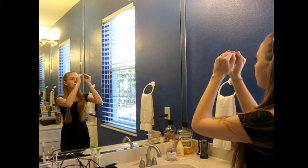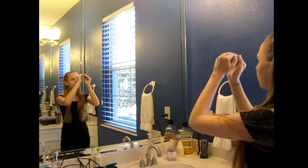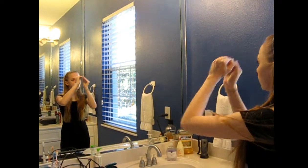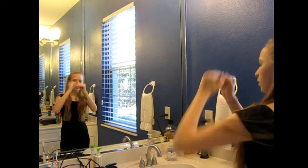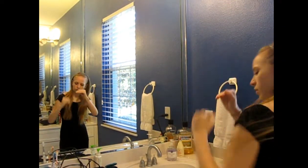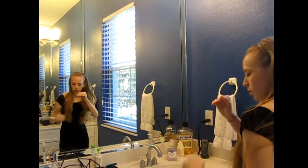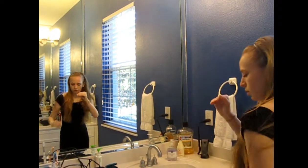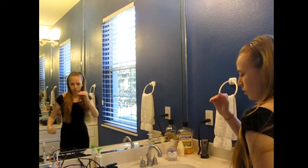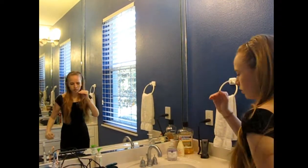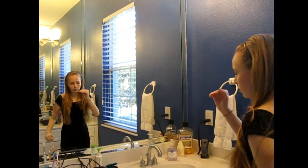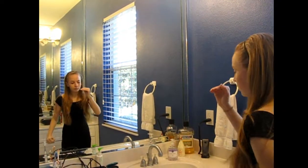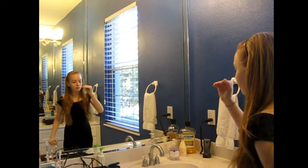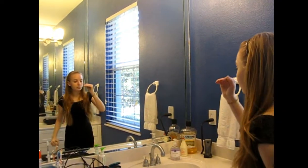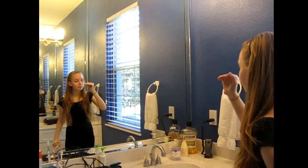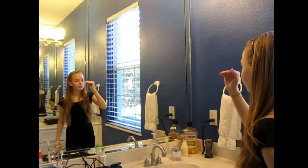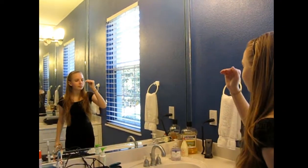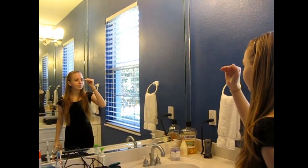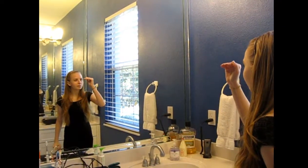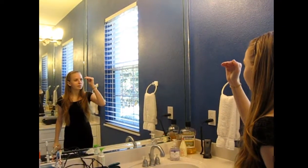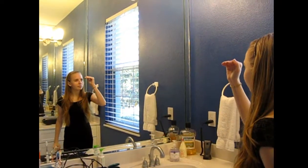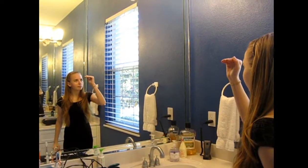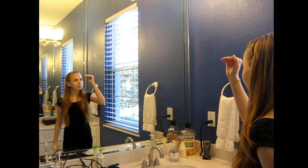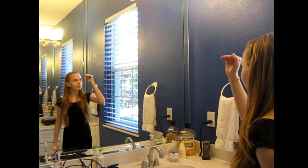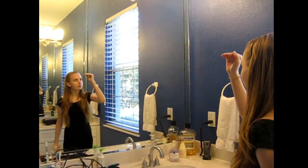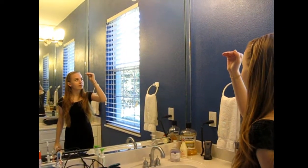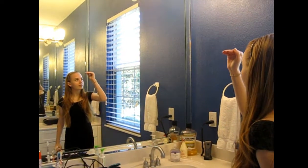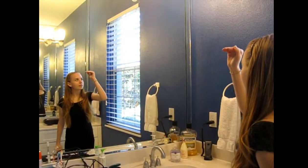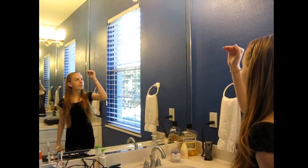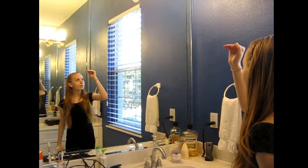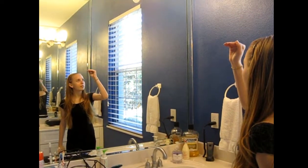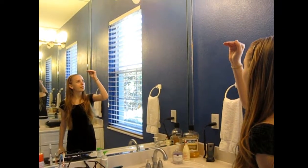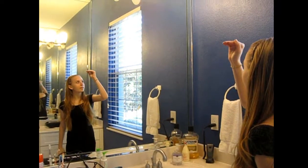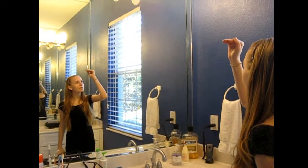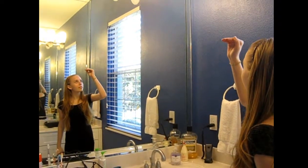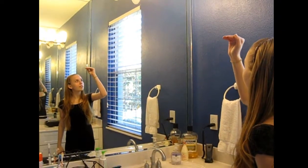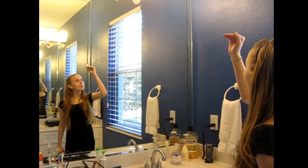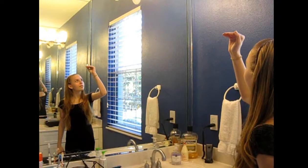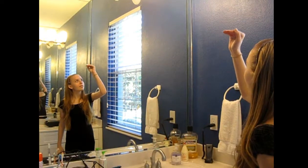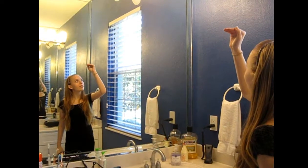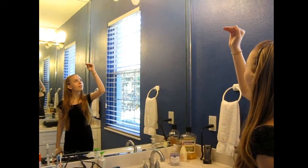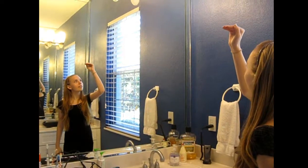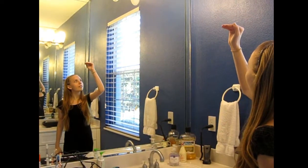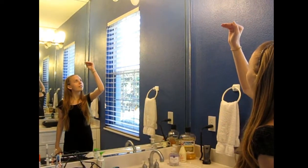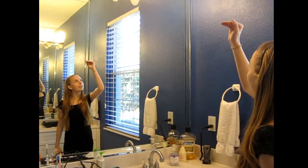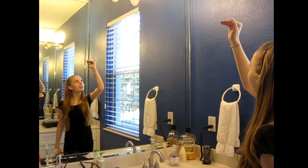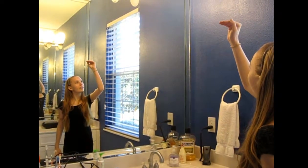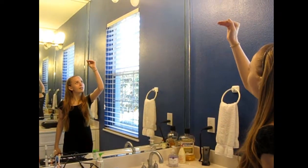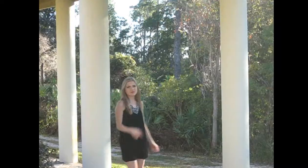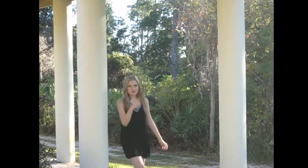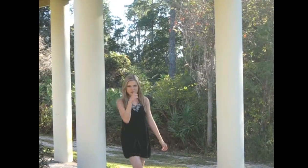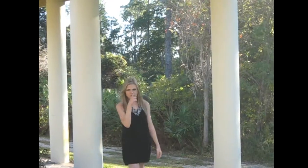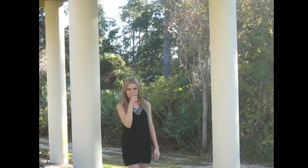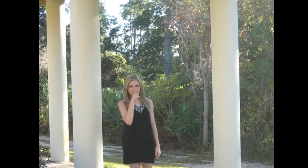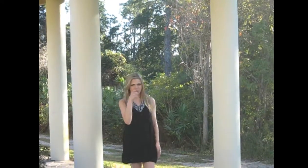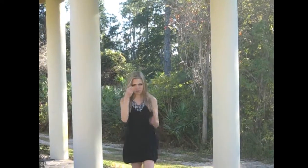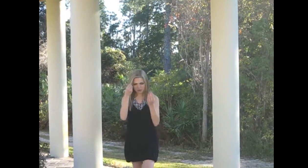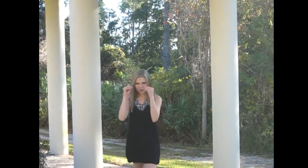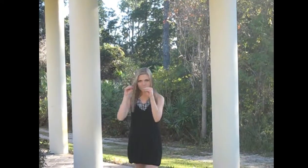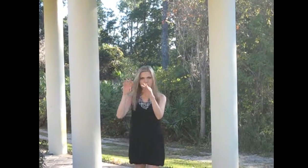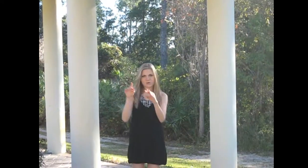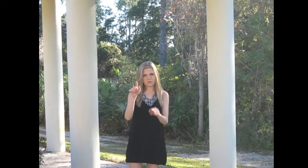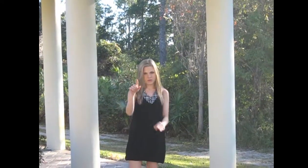I'm gonna take the crown without falling down, down, down. Pretty